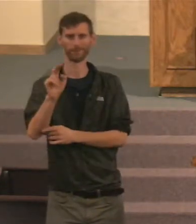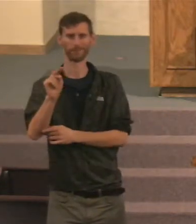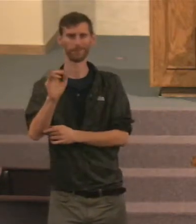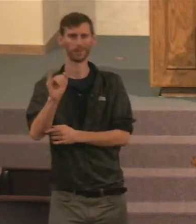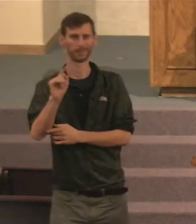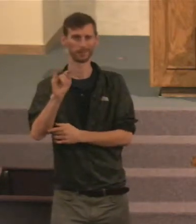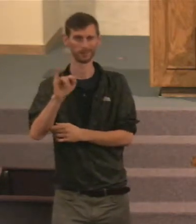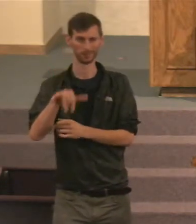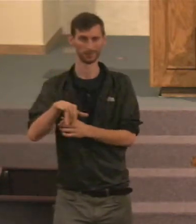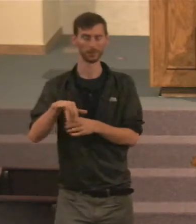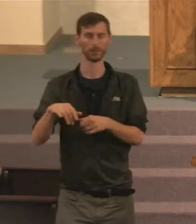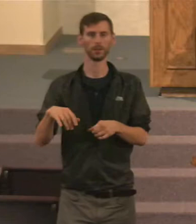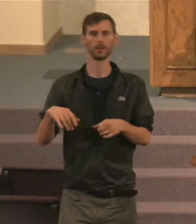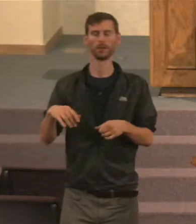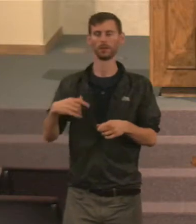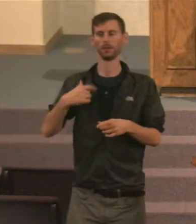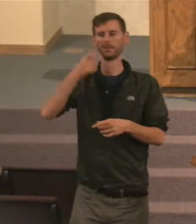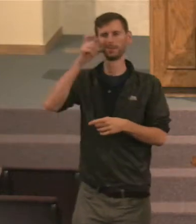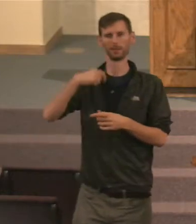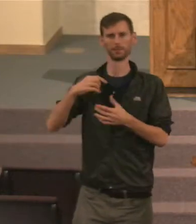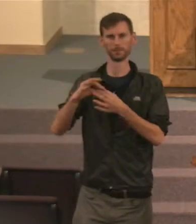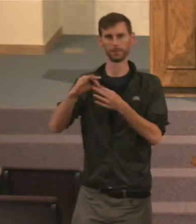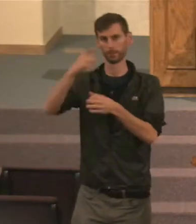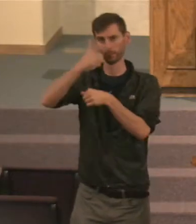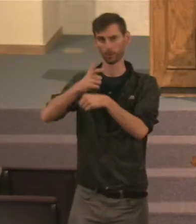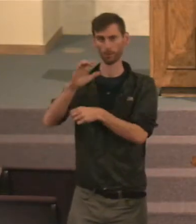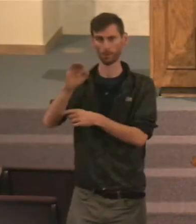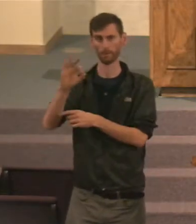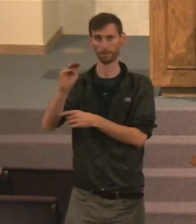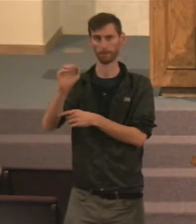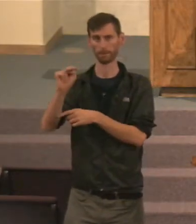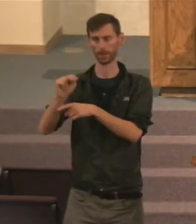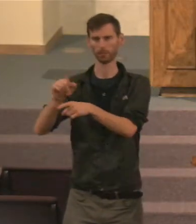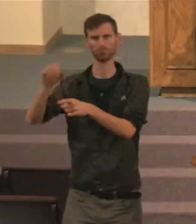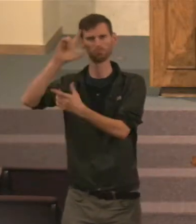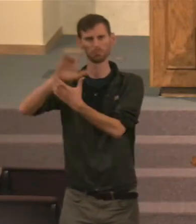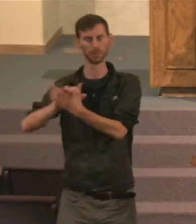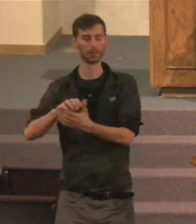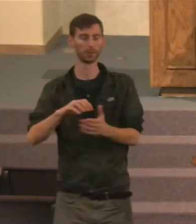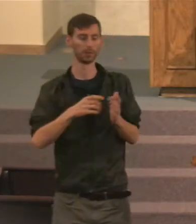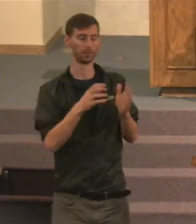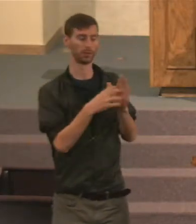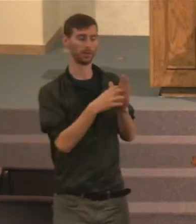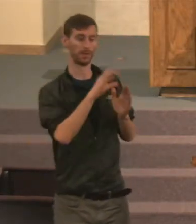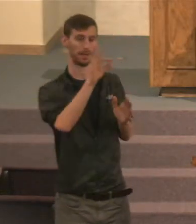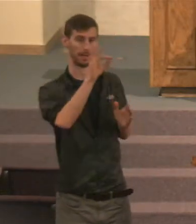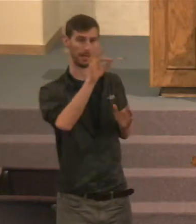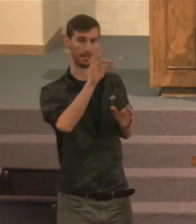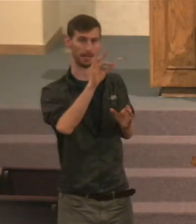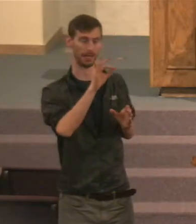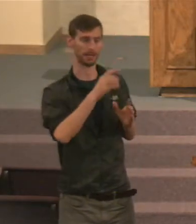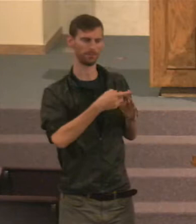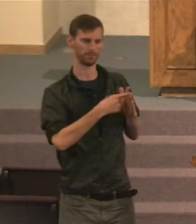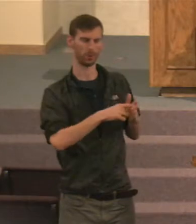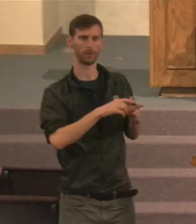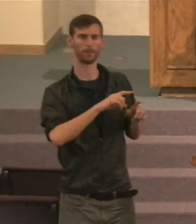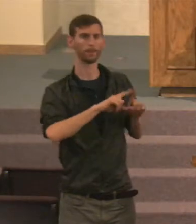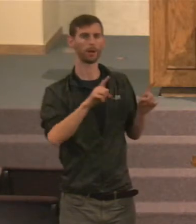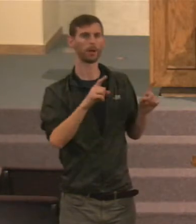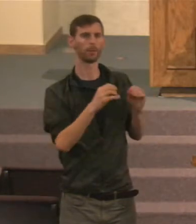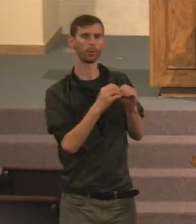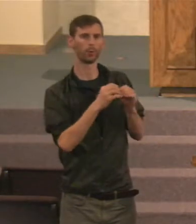Brother Kaufman, Was one that believed, beginning in chapter 9, But especially in chapters 10, 11, And 12,